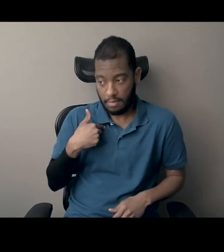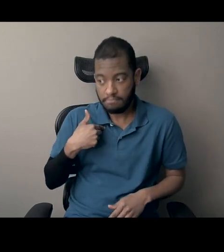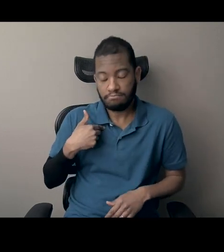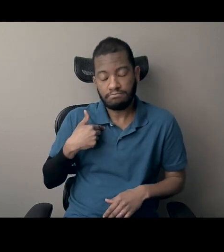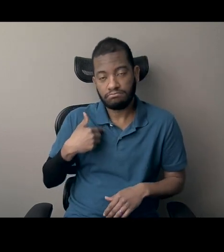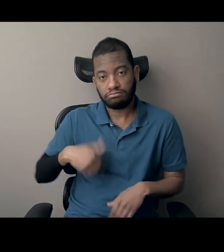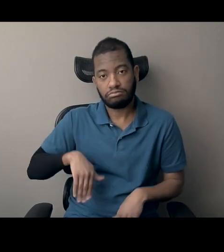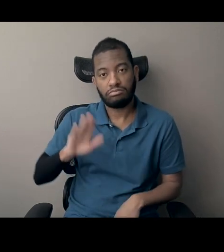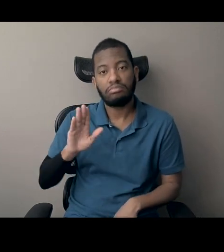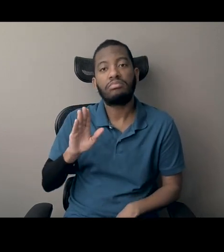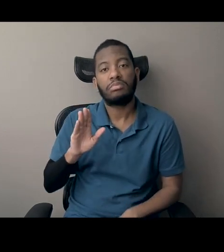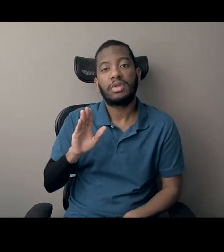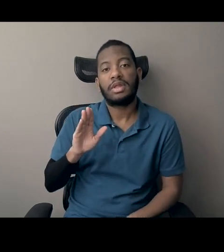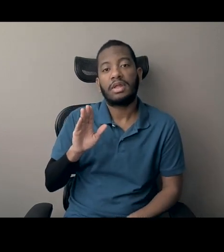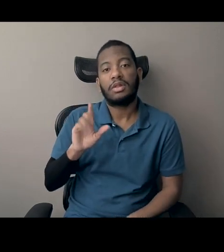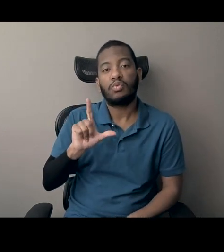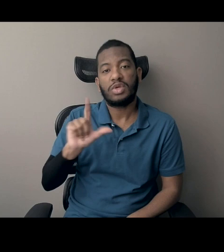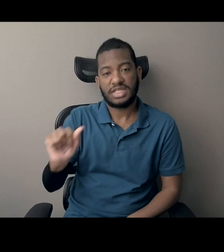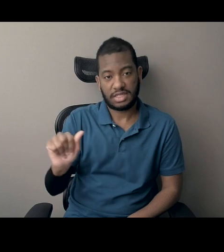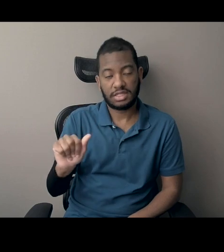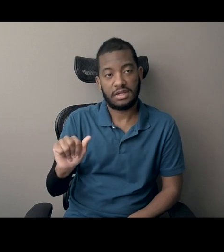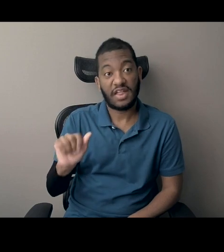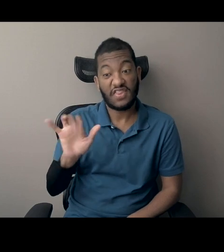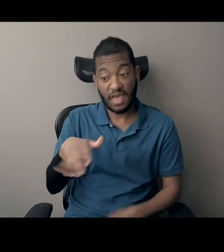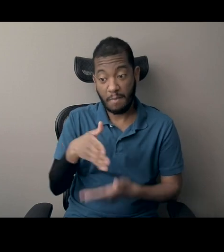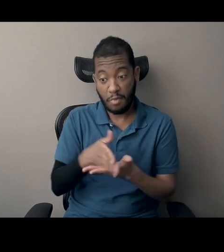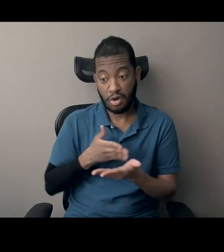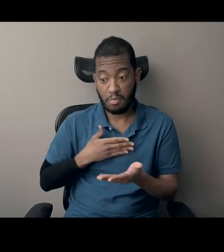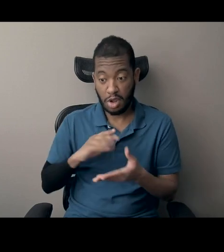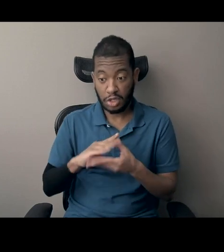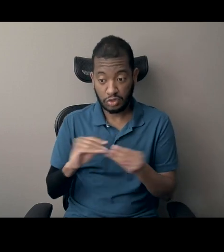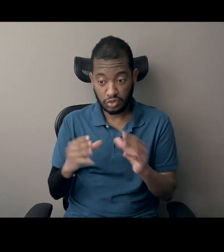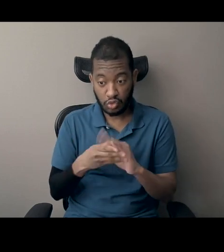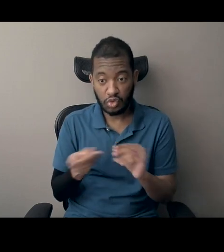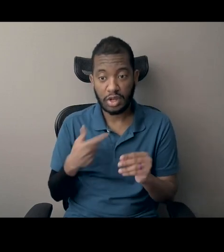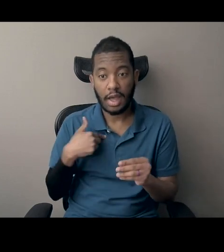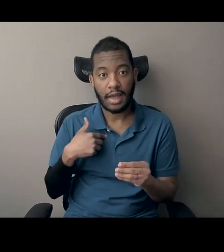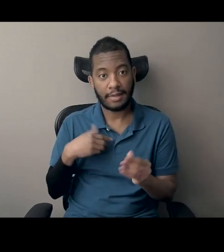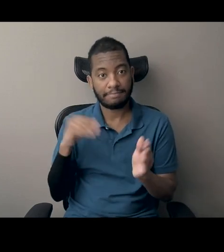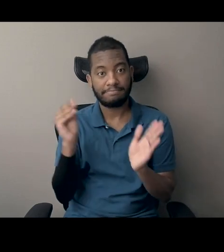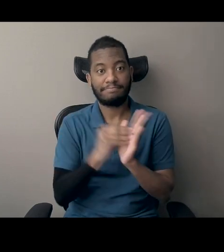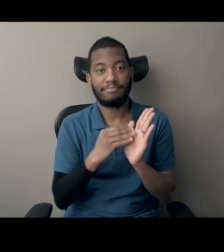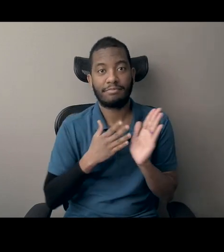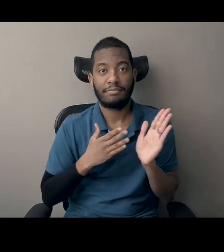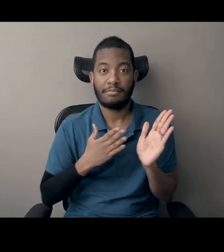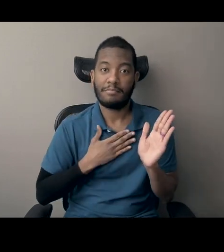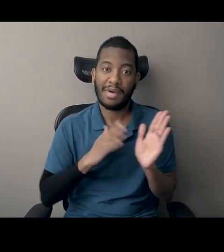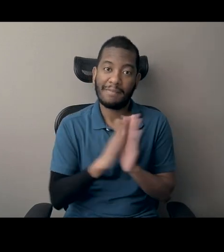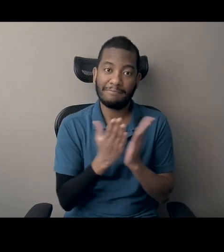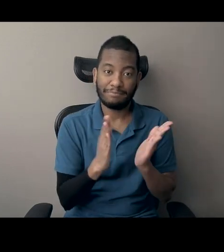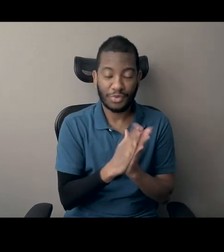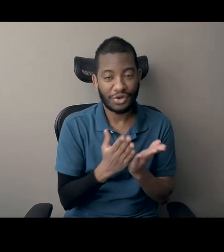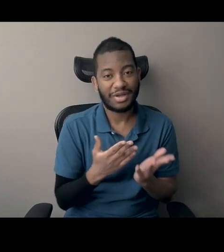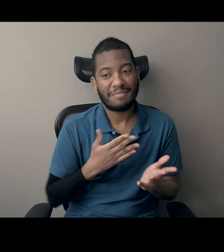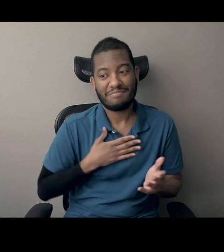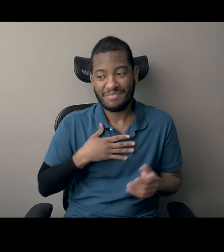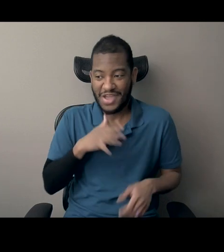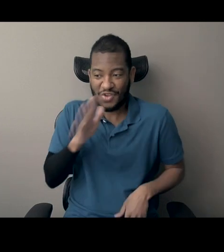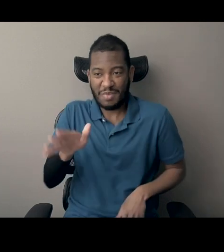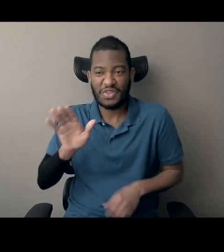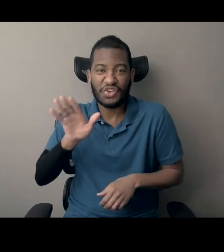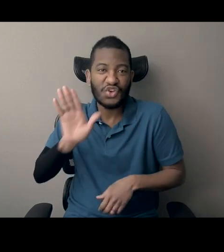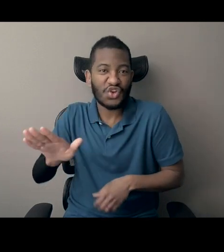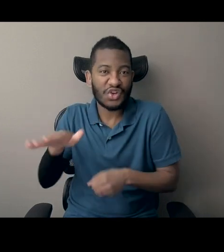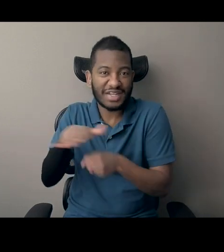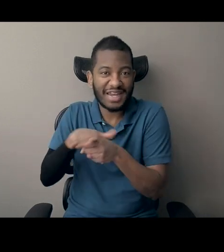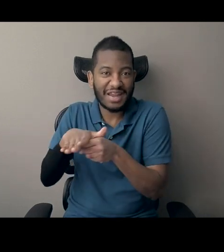the plot on my own family's experience where the interstate highway system was routed directly through my grandmother's neighborhood and destroyed